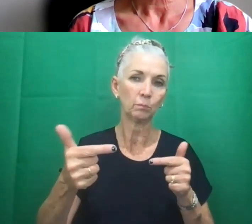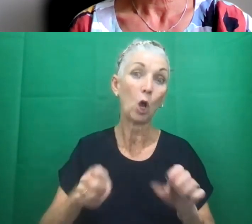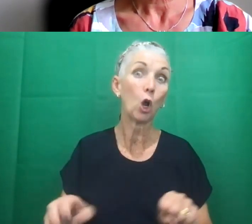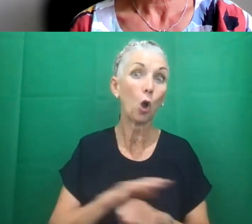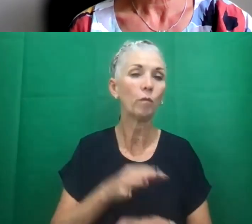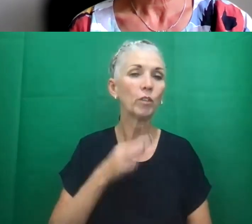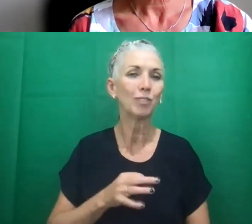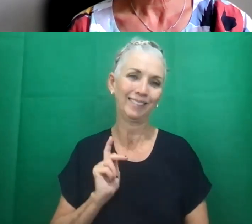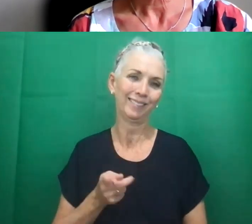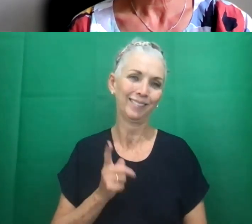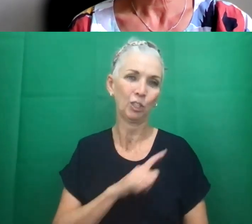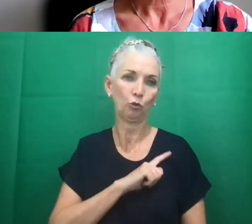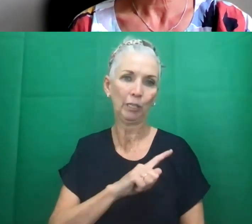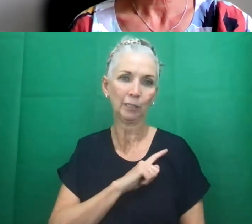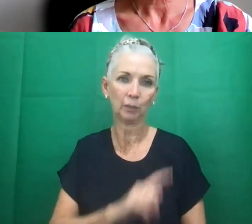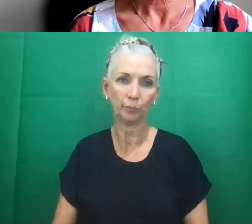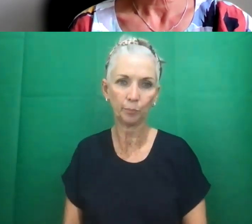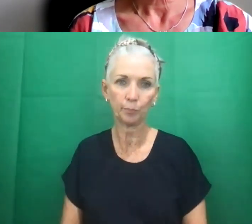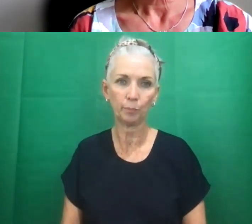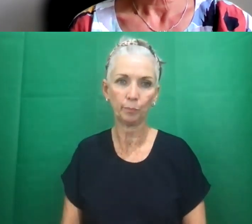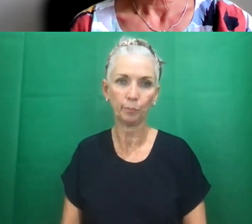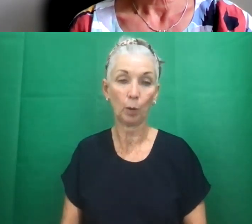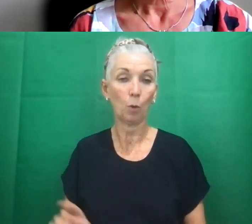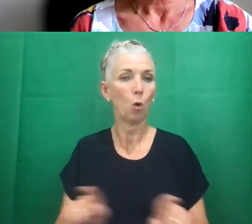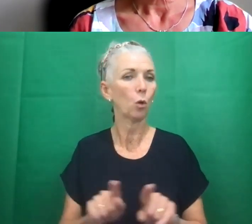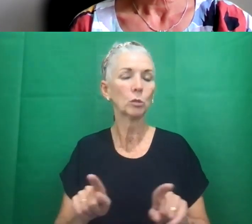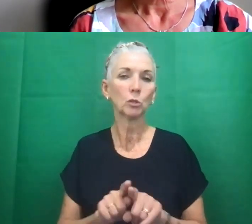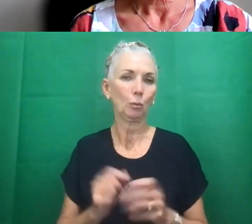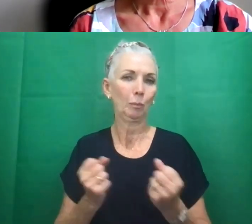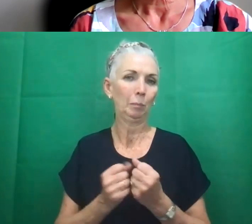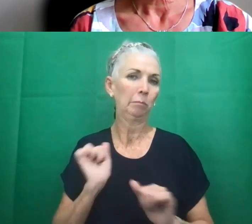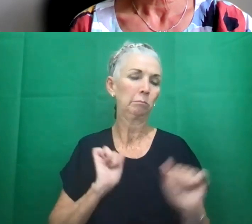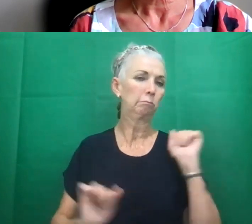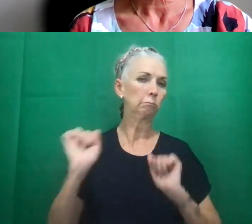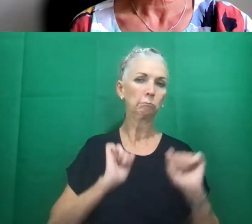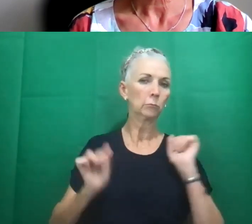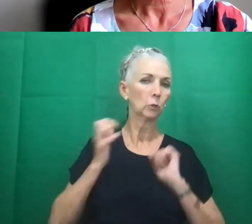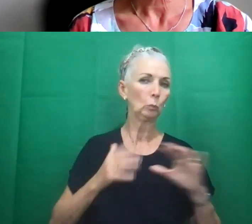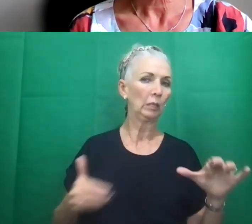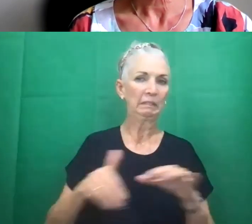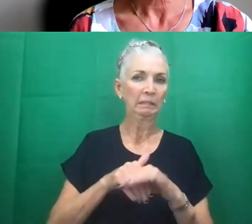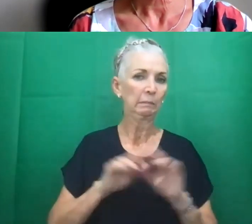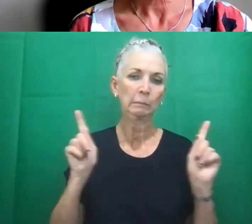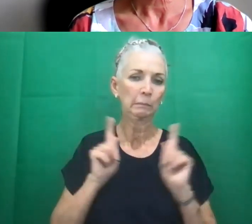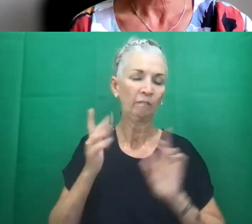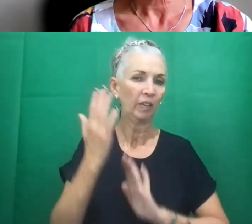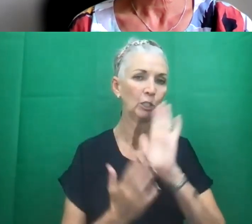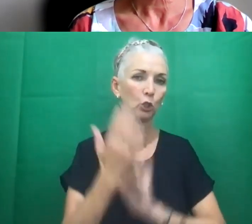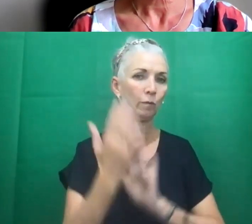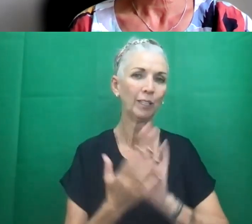force and with COVID risk itself, but also people's perception and maybe not wanting to take that risk. And we don't want to exclude those people, as